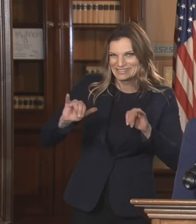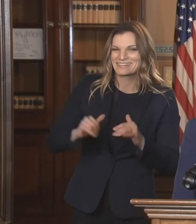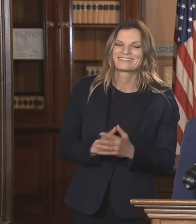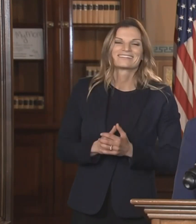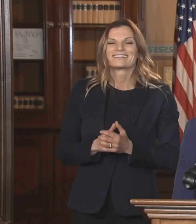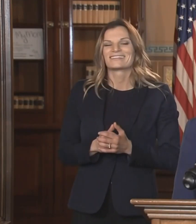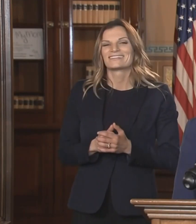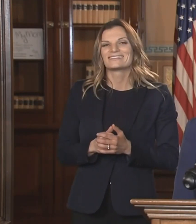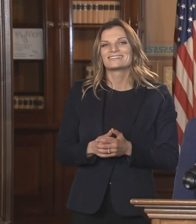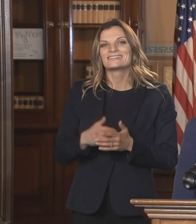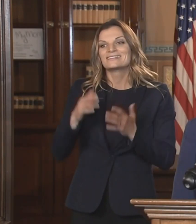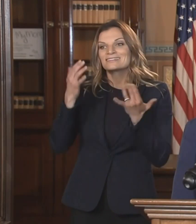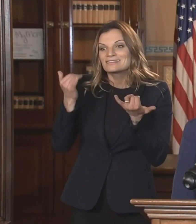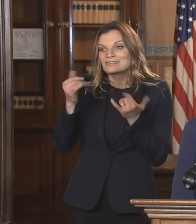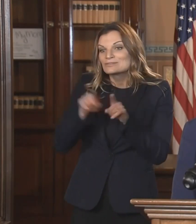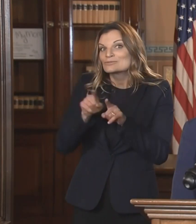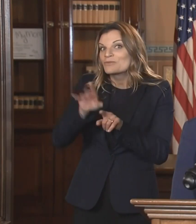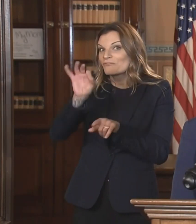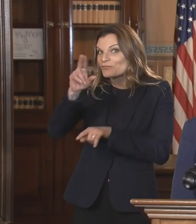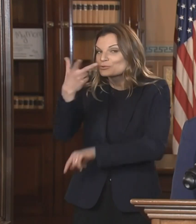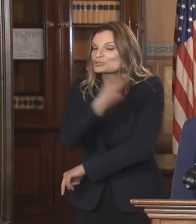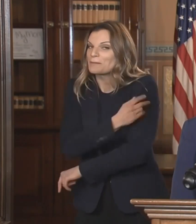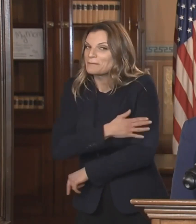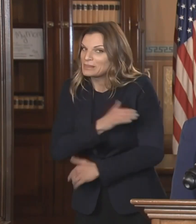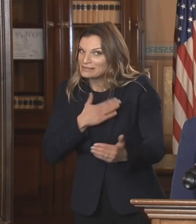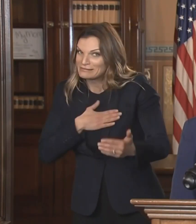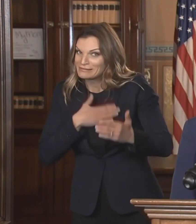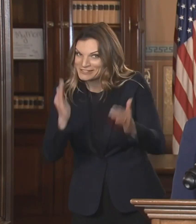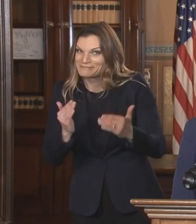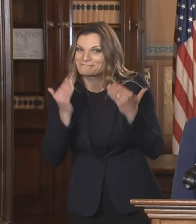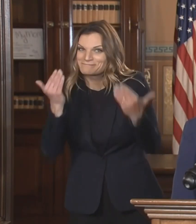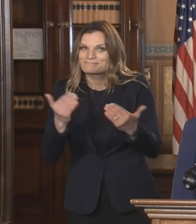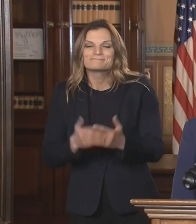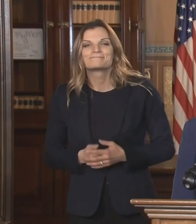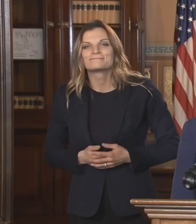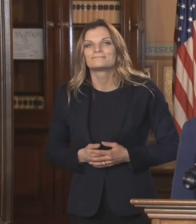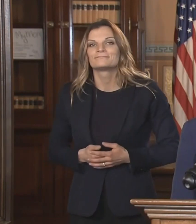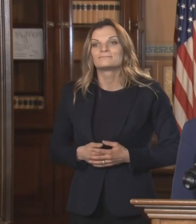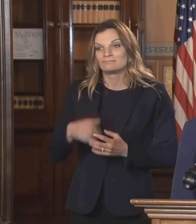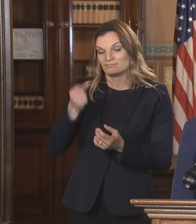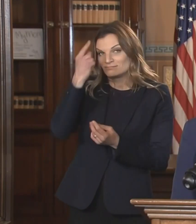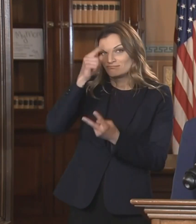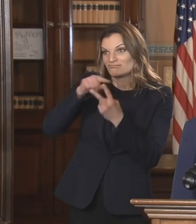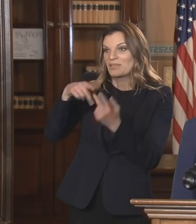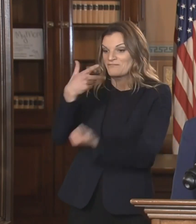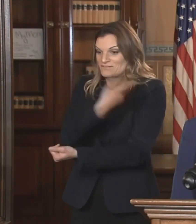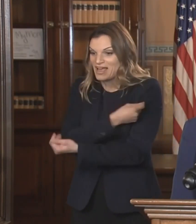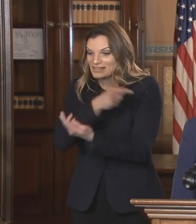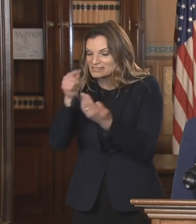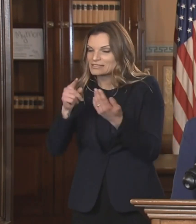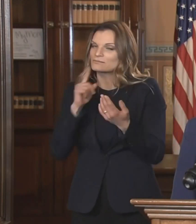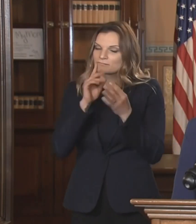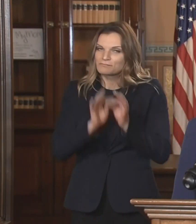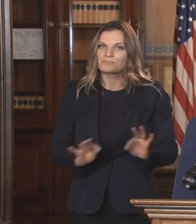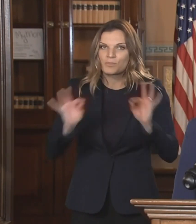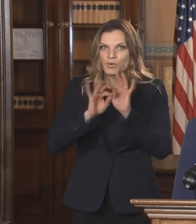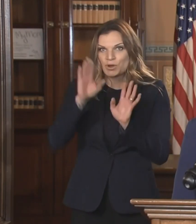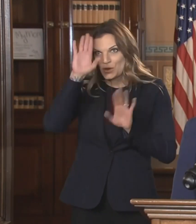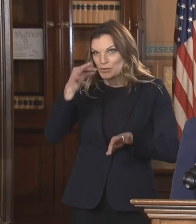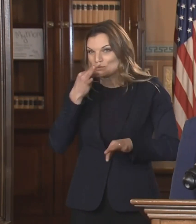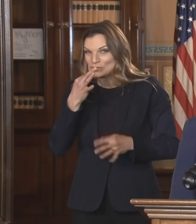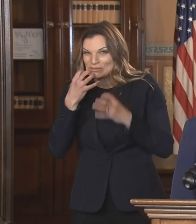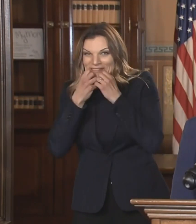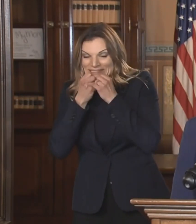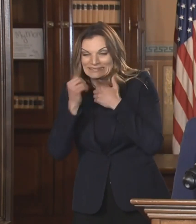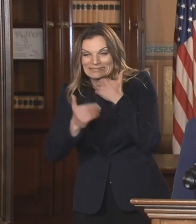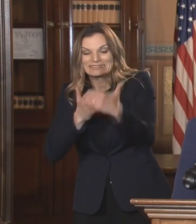please there's still time to get your flu shot. A vaccine fewer deaths and brighter days are right around the corner in 2021.